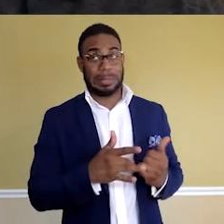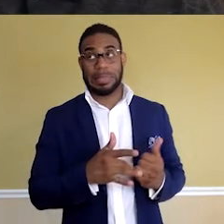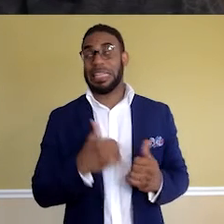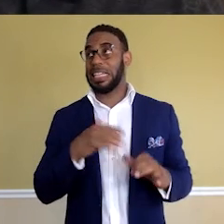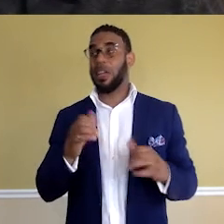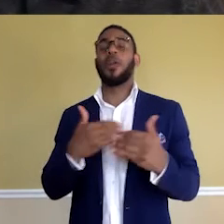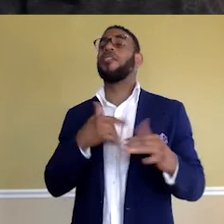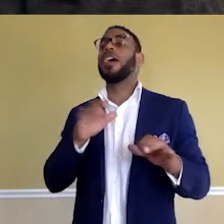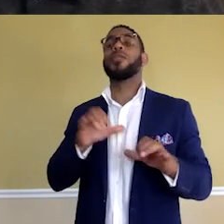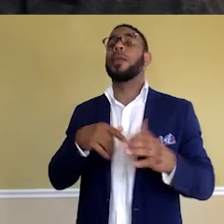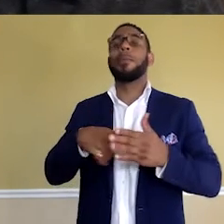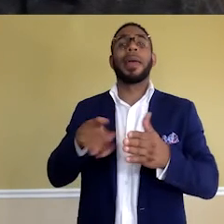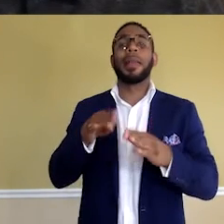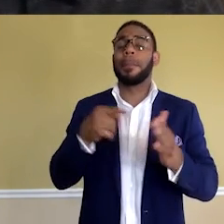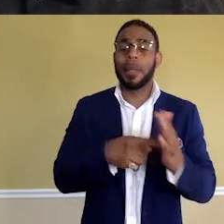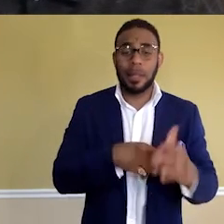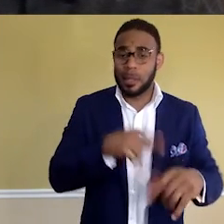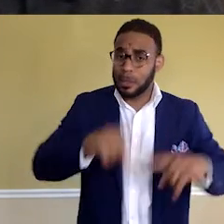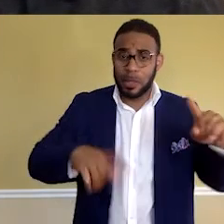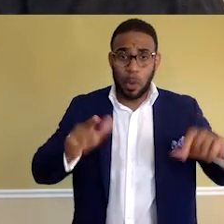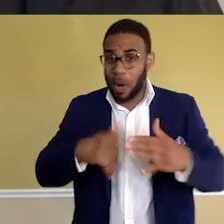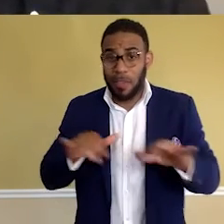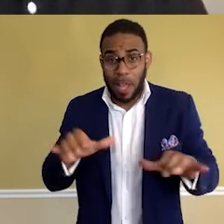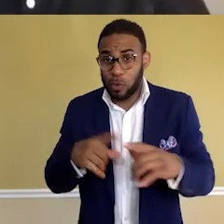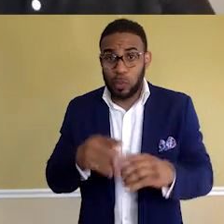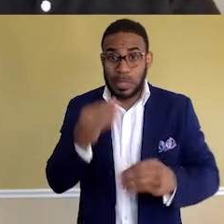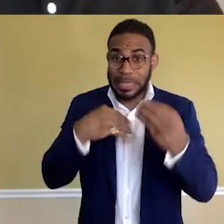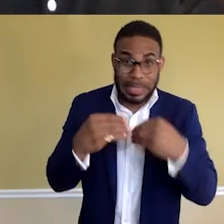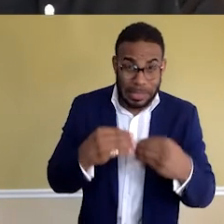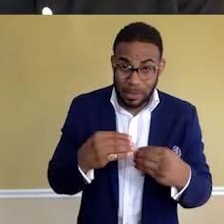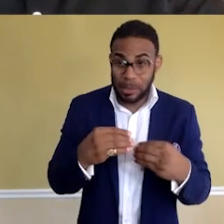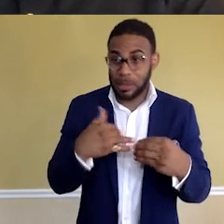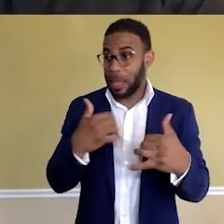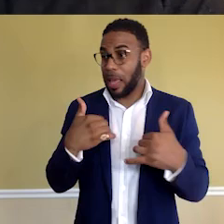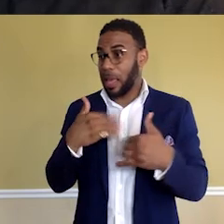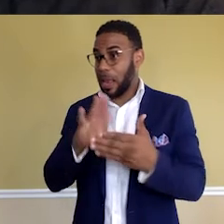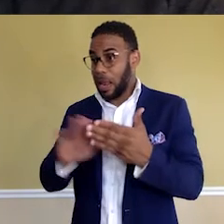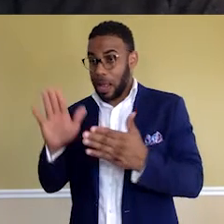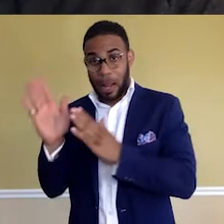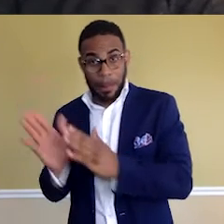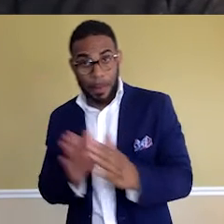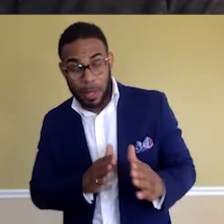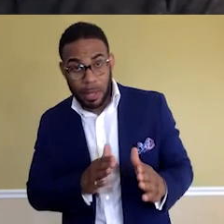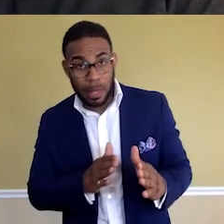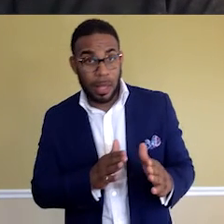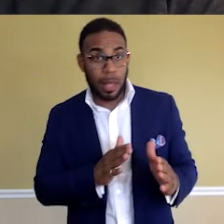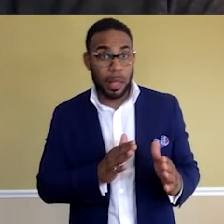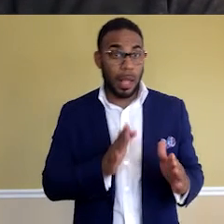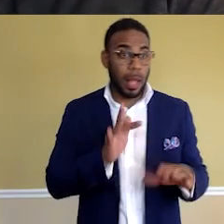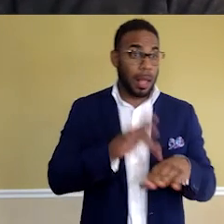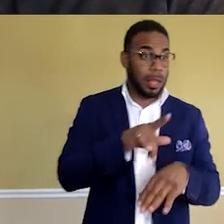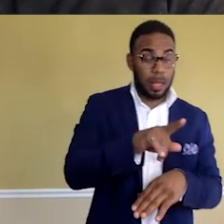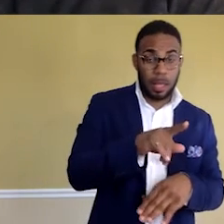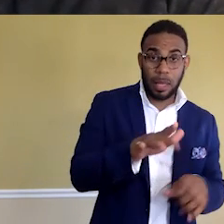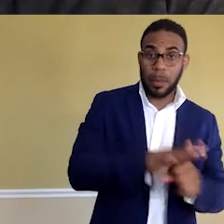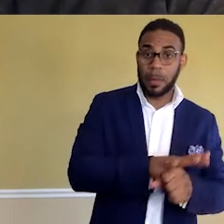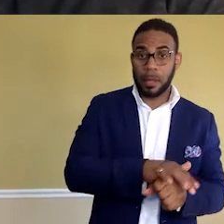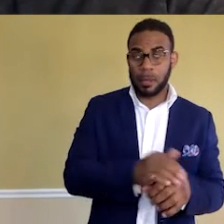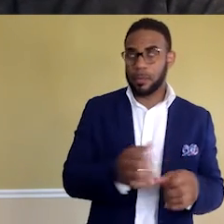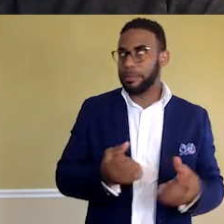had to do to pay the bills, whatever I had to do to eat. I had a college plan and I went there and completely blew that opportunity. And I